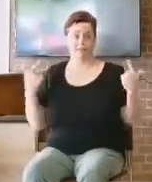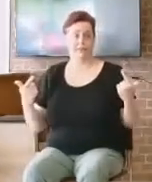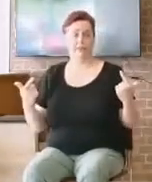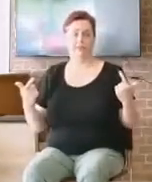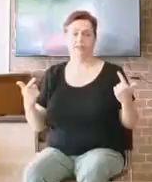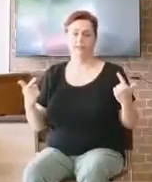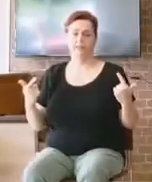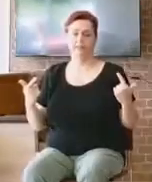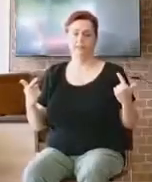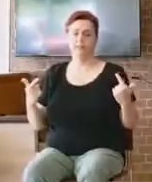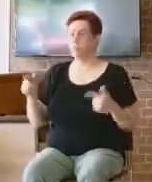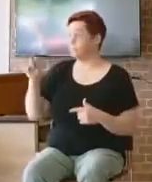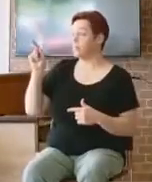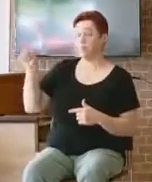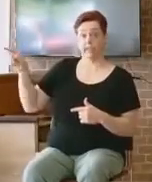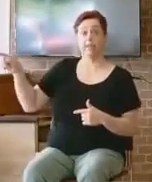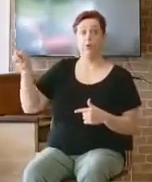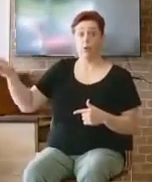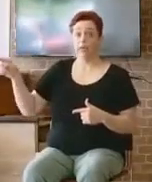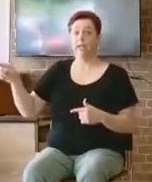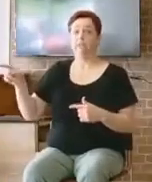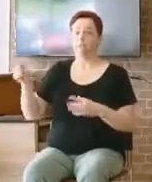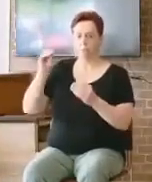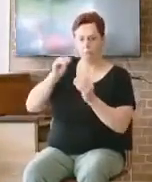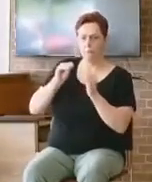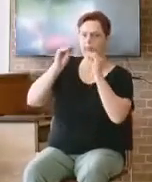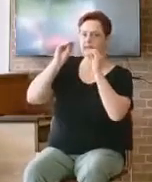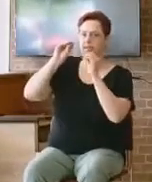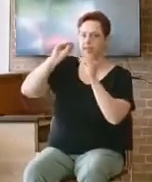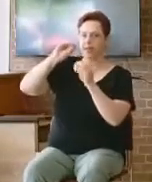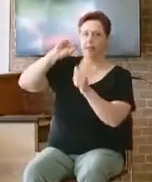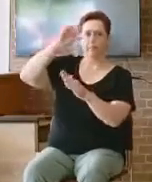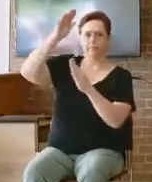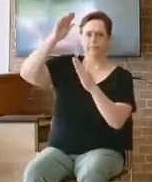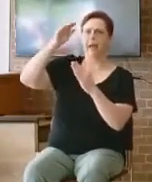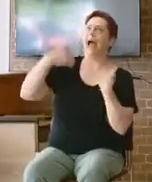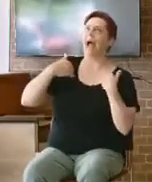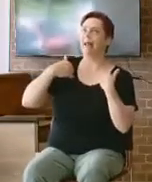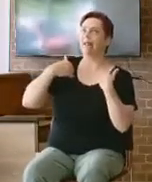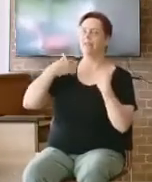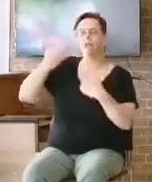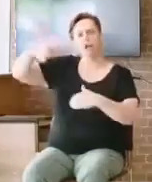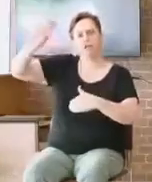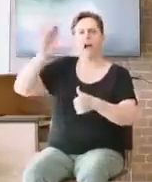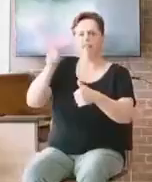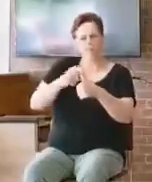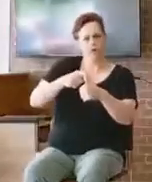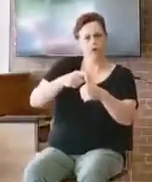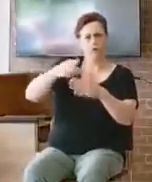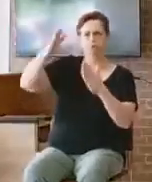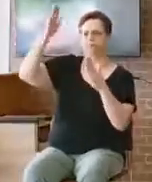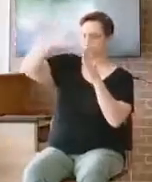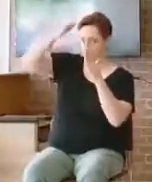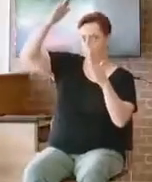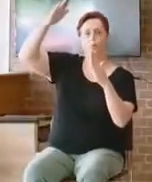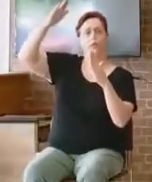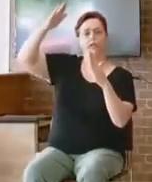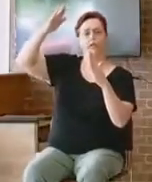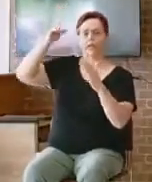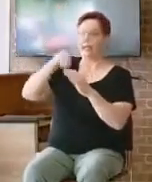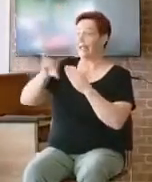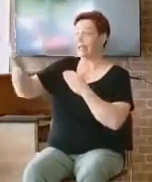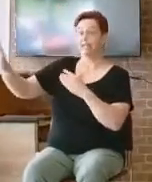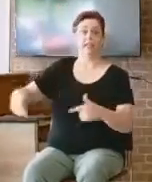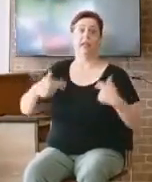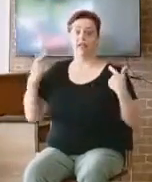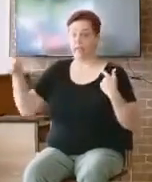and he worshiped God first. This is who Samuel was about. But sadly, his sons were not.